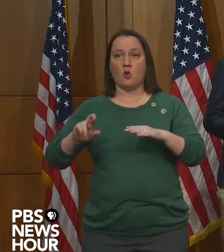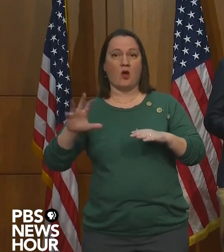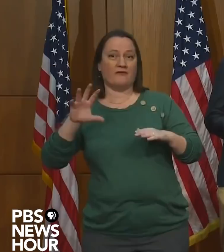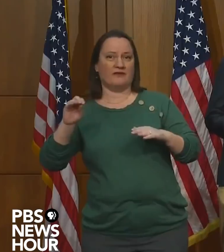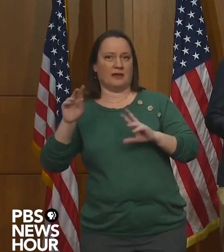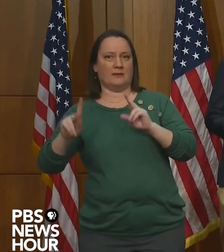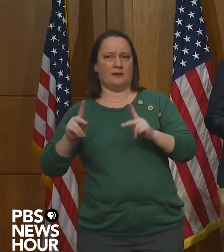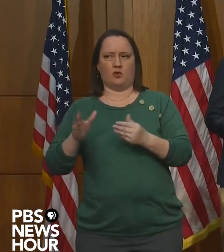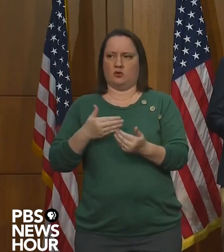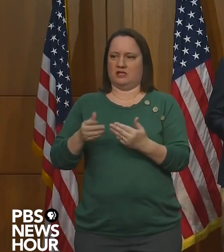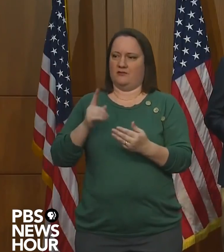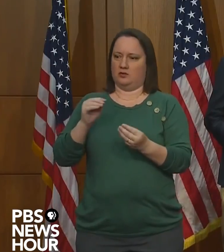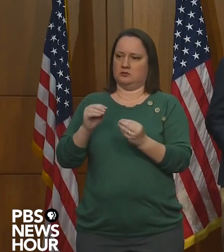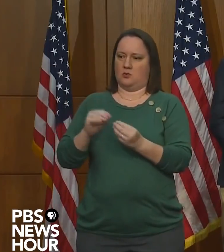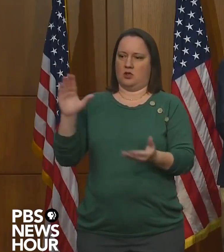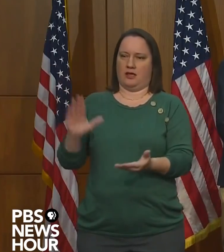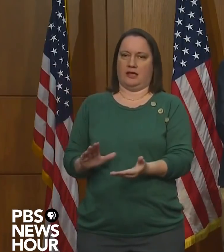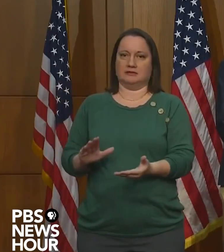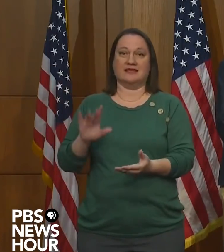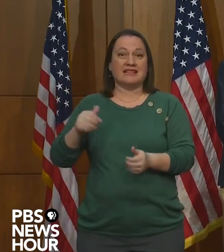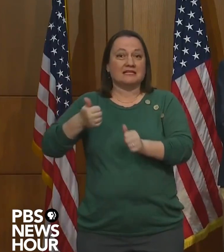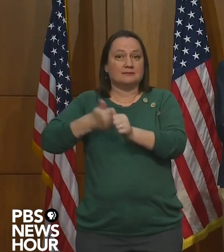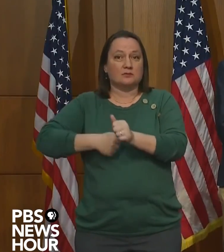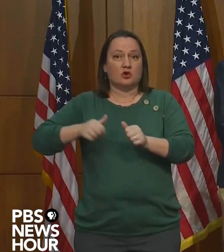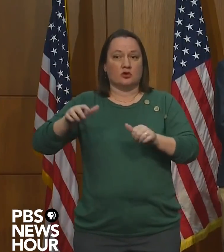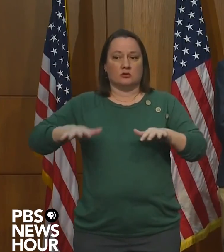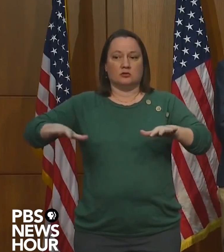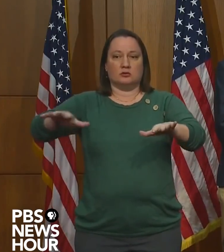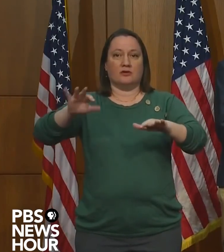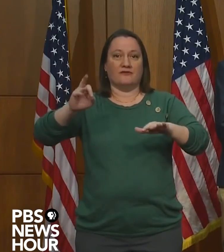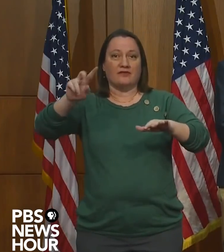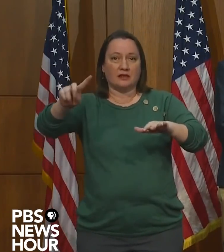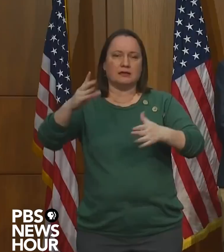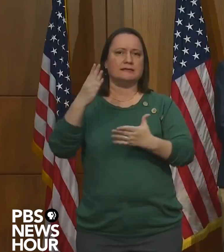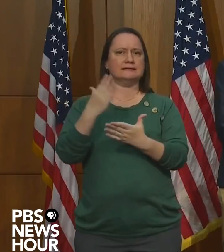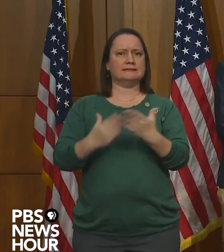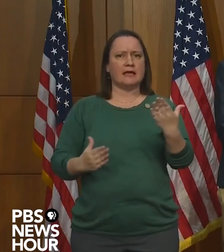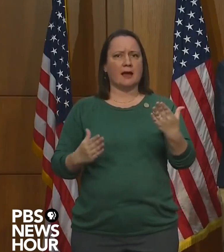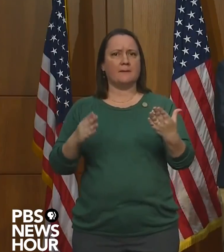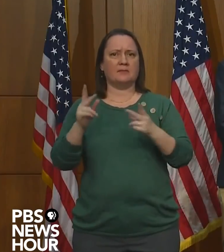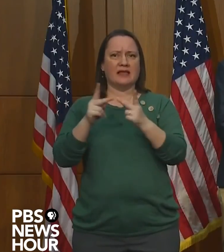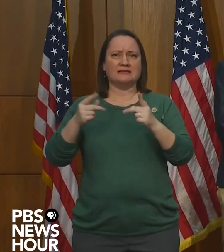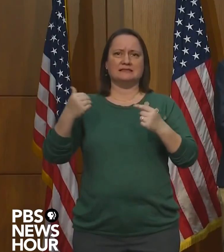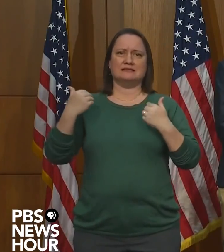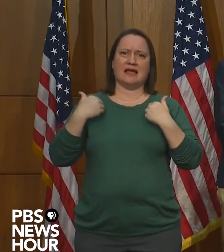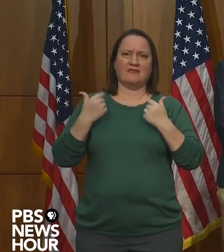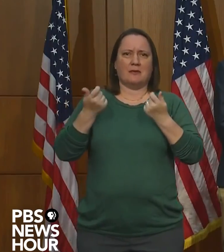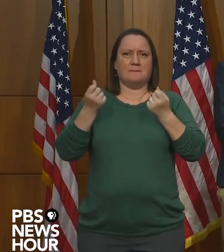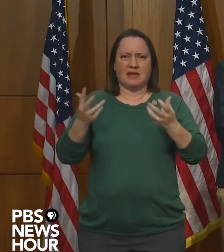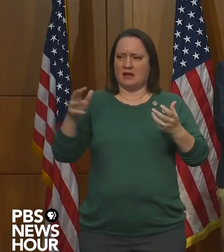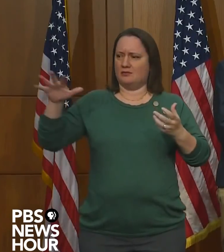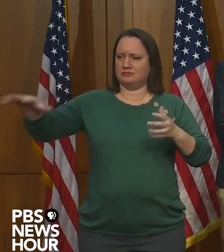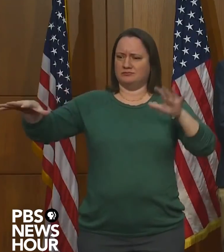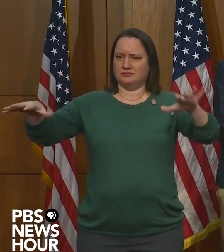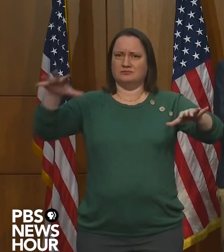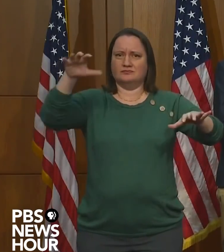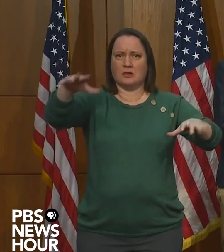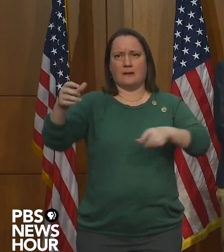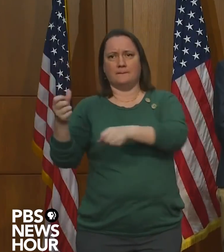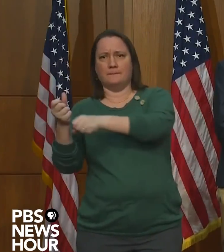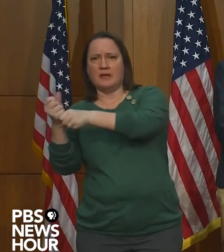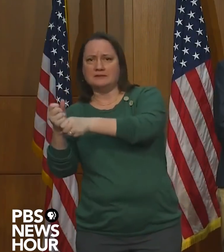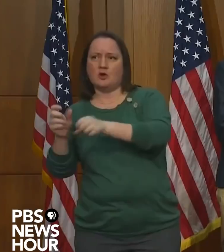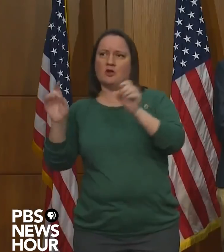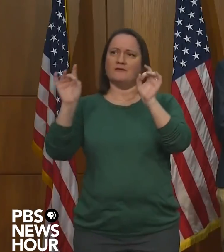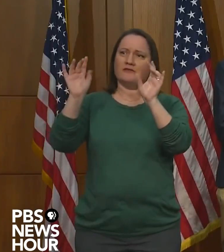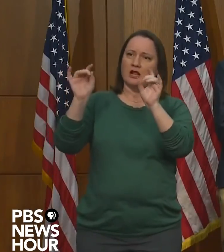lesser amount. And that's per field. So some of our sports complexes that are large and have a baseball diamond, a volleyball court, and a